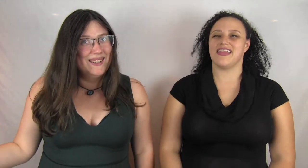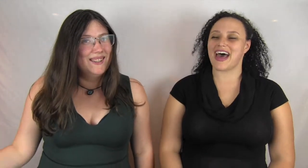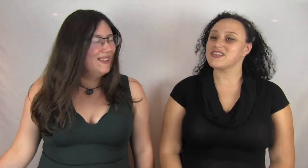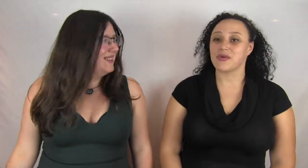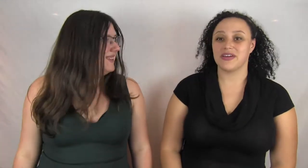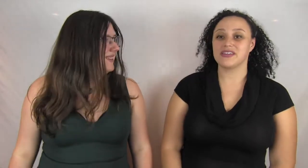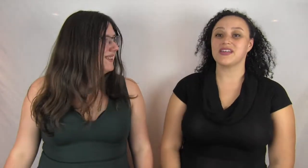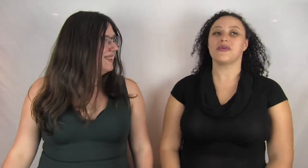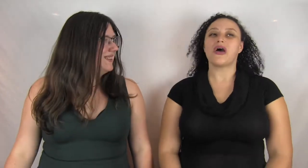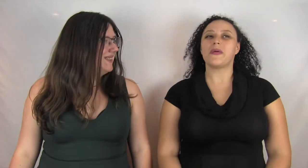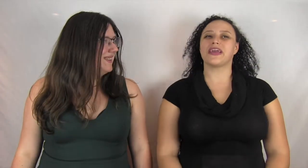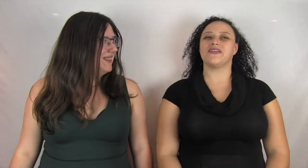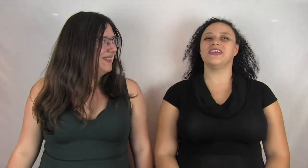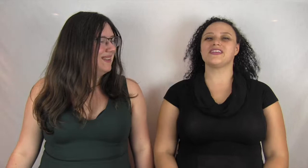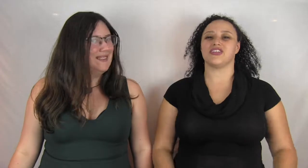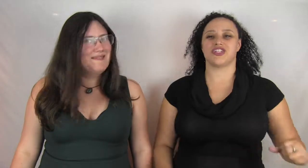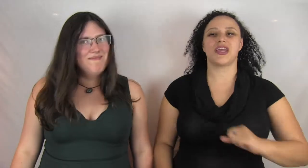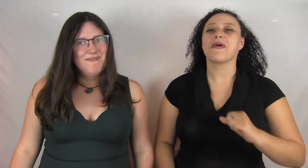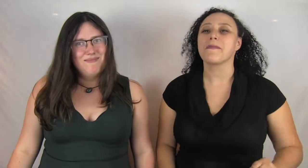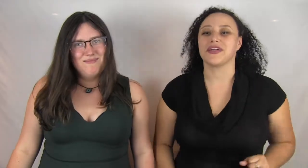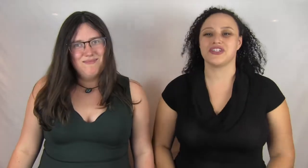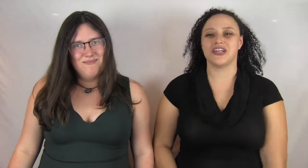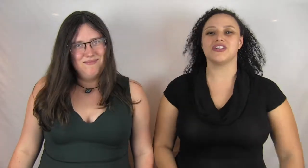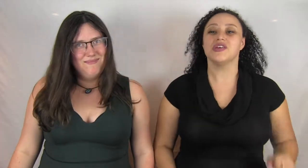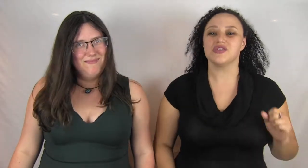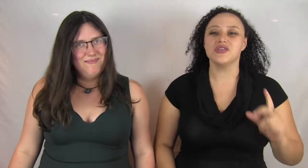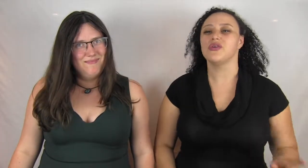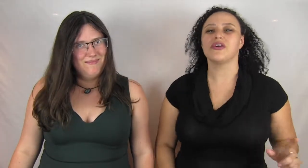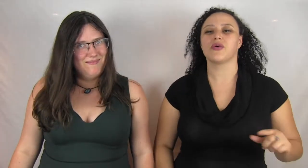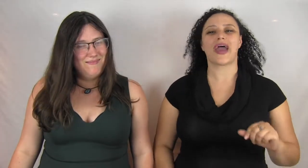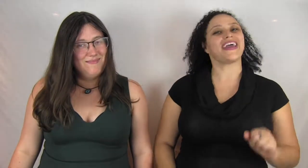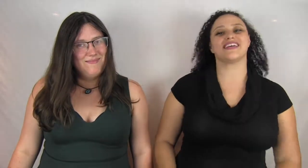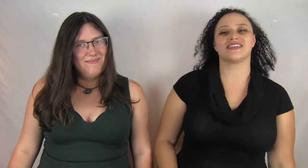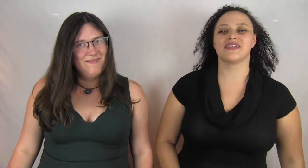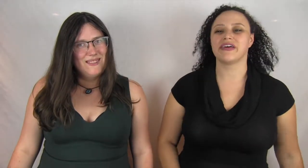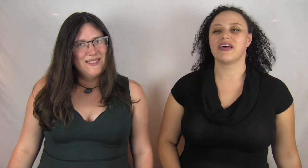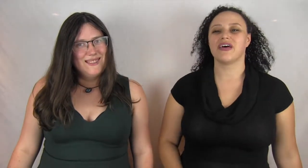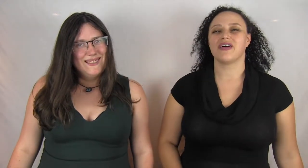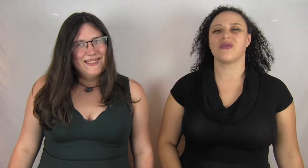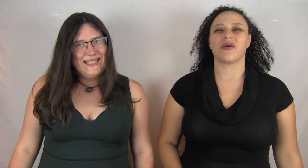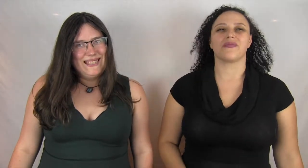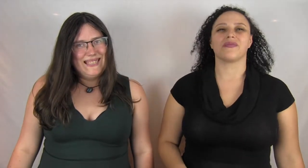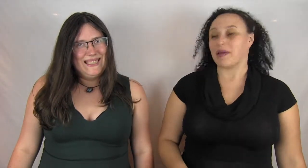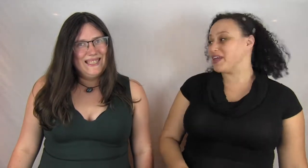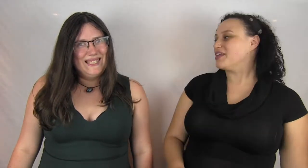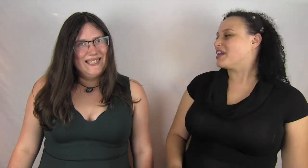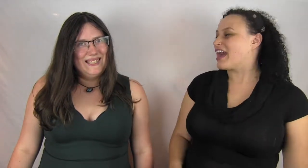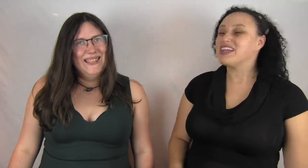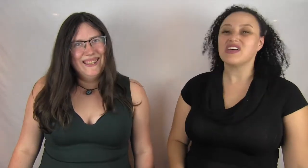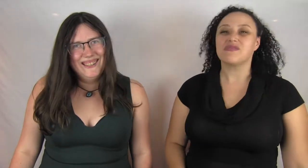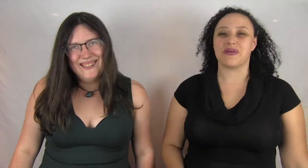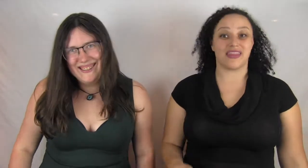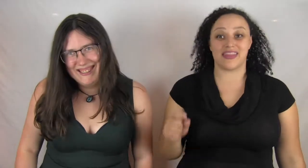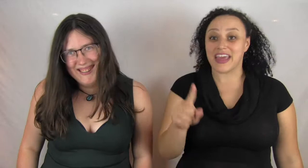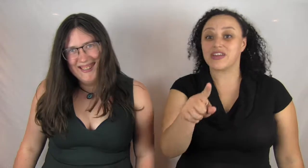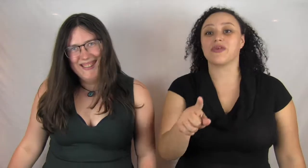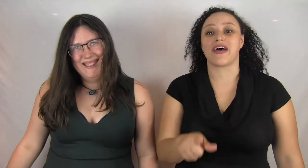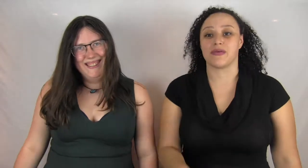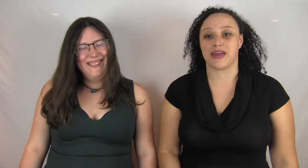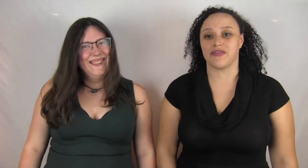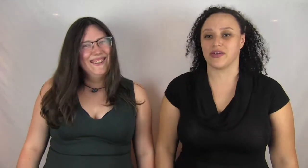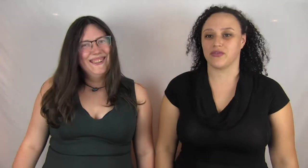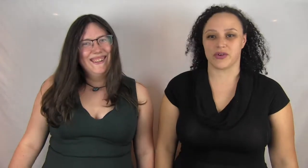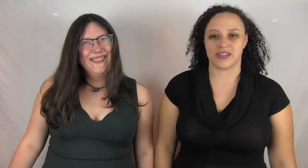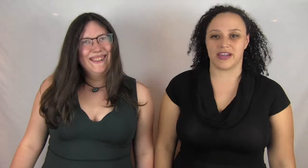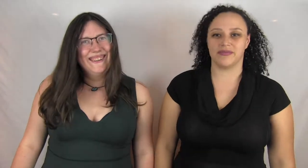that's where he's going to be going if he doesn't shape up and change his do-gooder ways. Well, I mean, kind of, but they